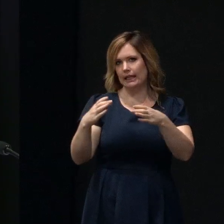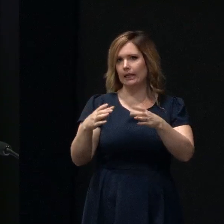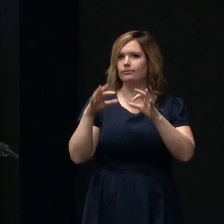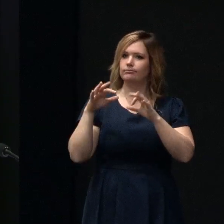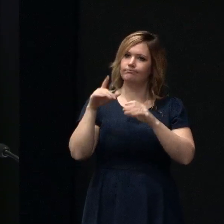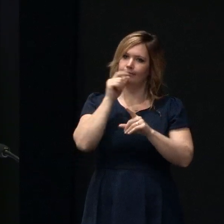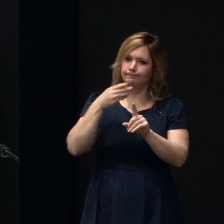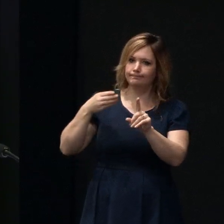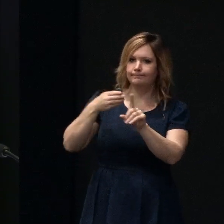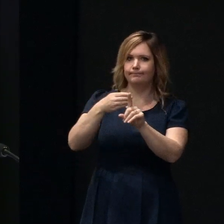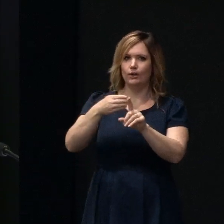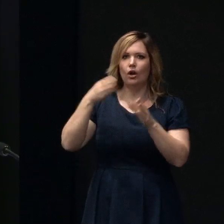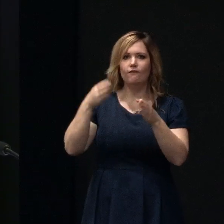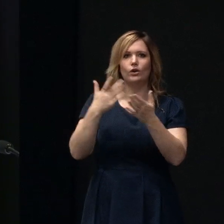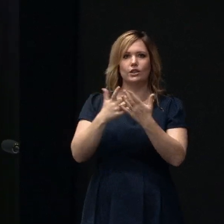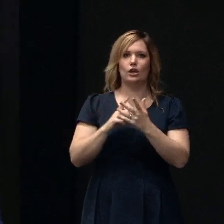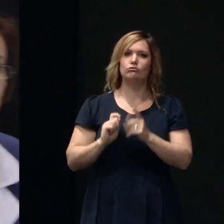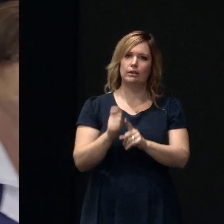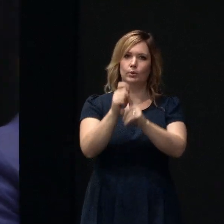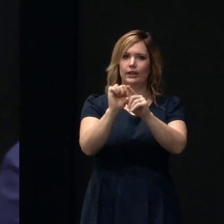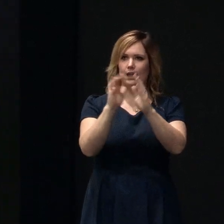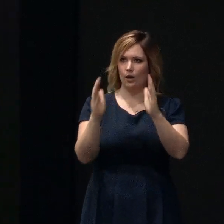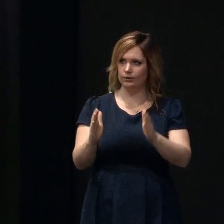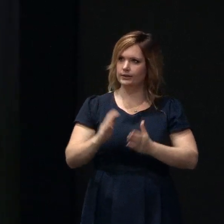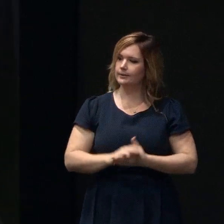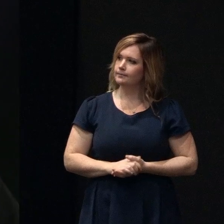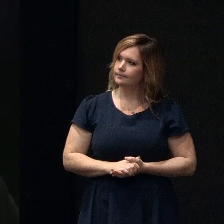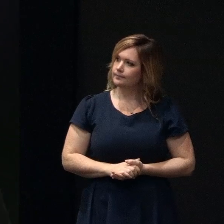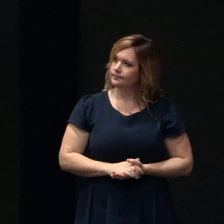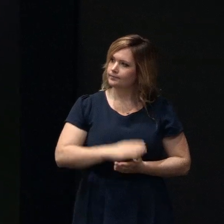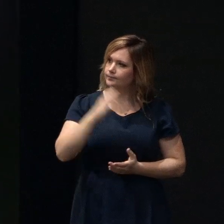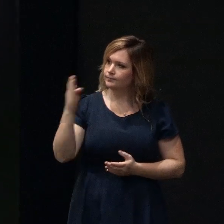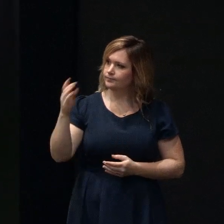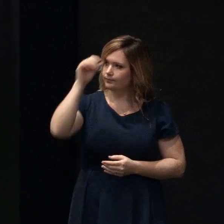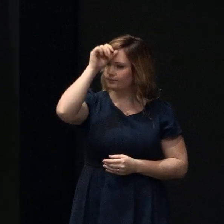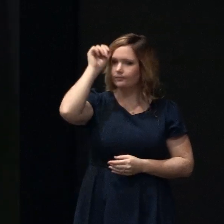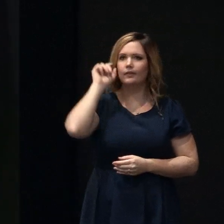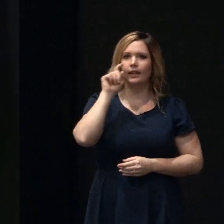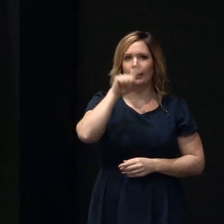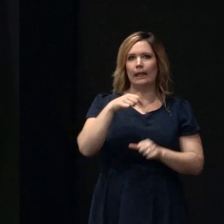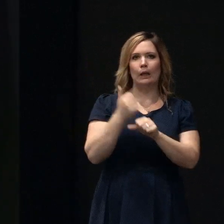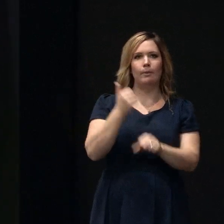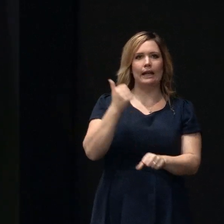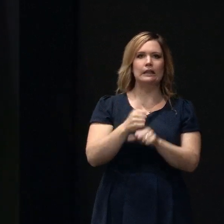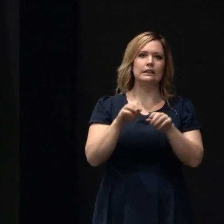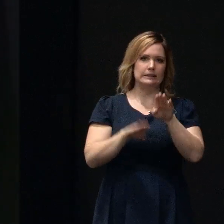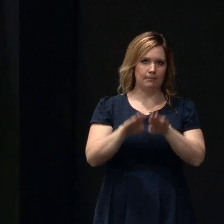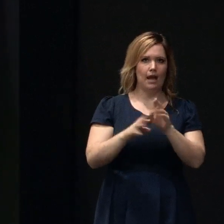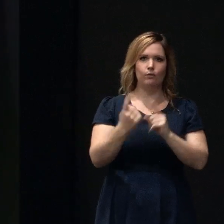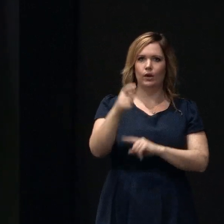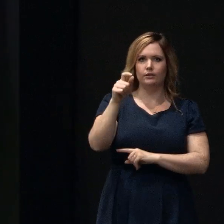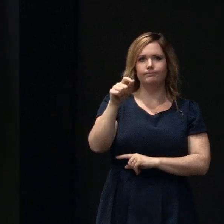build situation who can help customers. Thanks, and again, very similar for Kiwi Bank. We've got a specialist dedicated